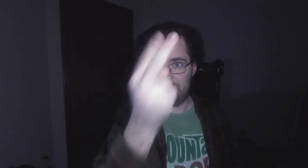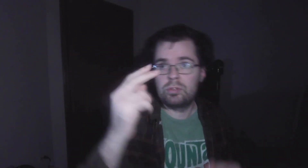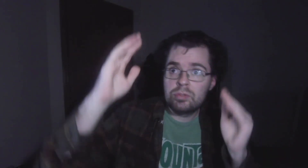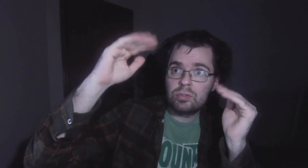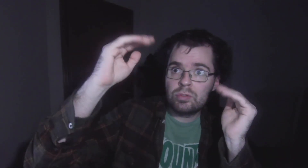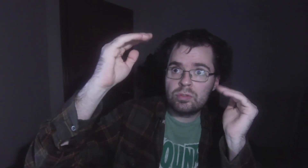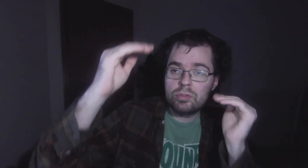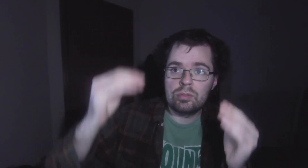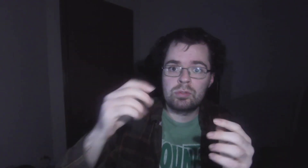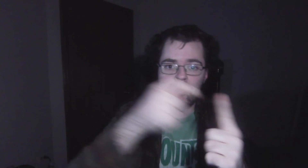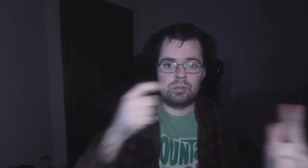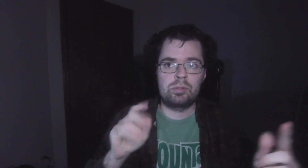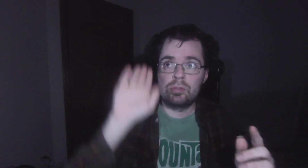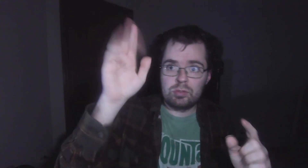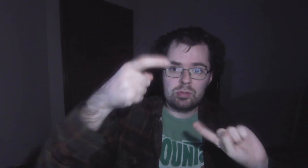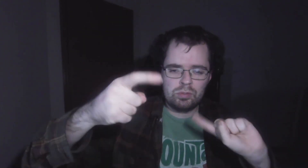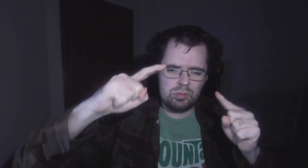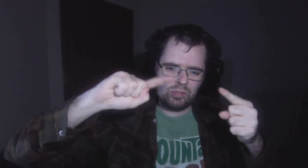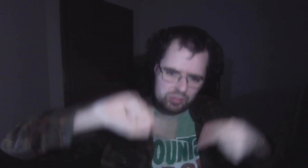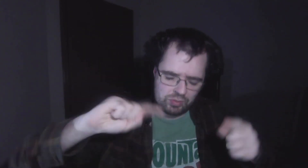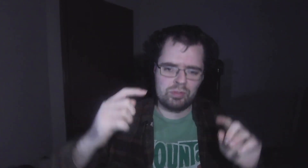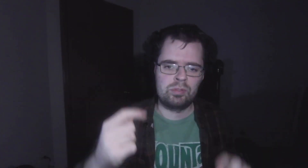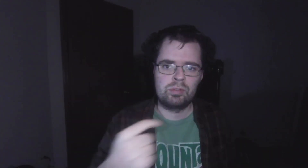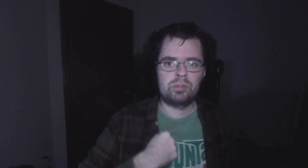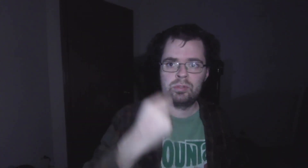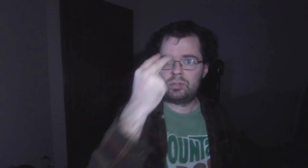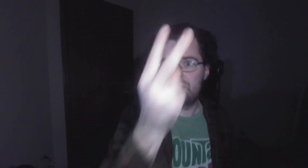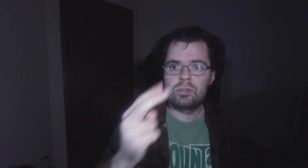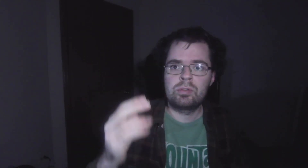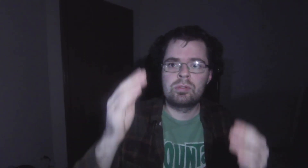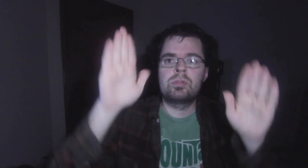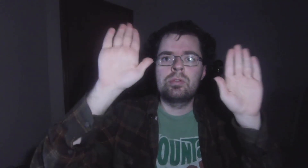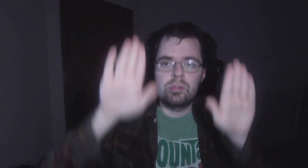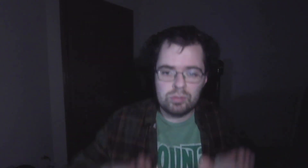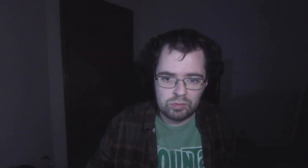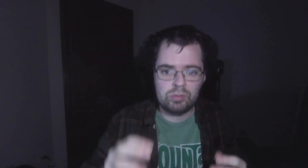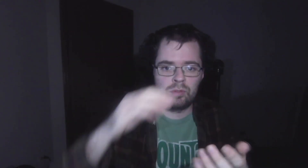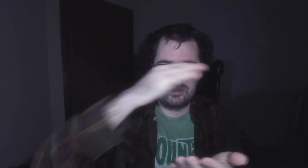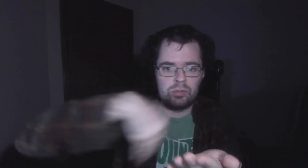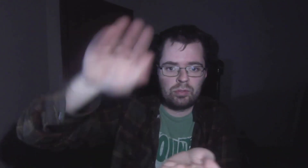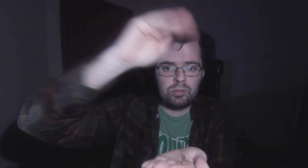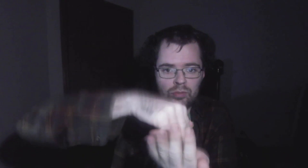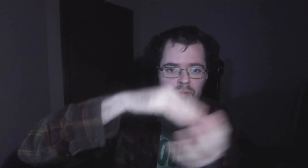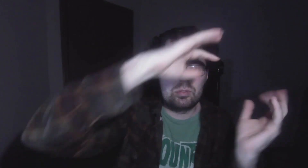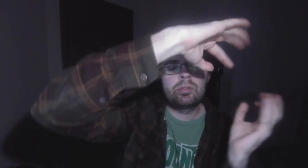hope in your suffering. I see your calm in the center of the